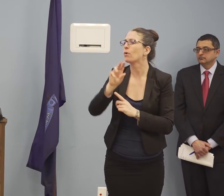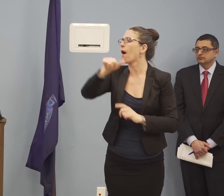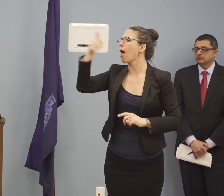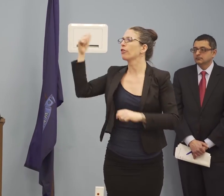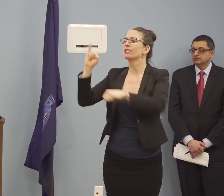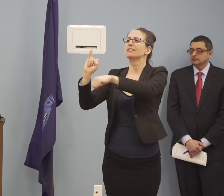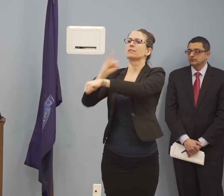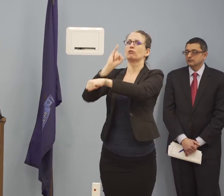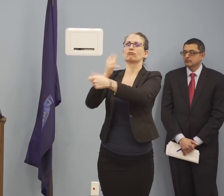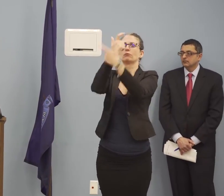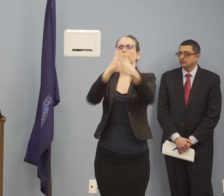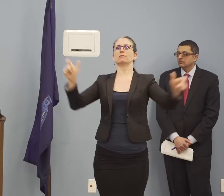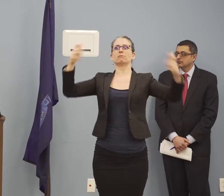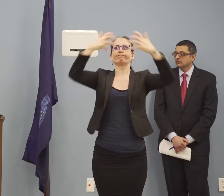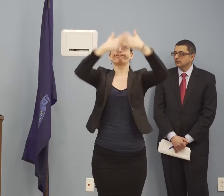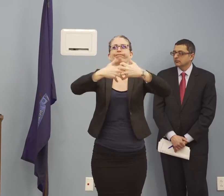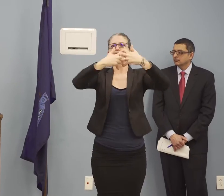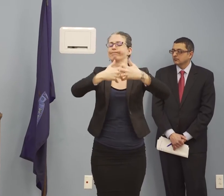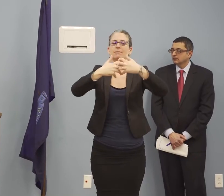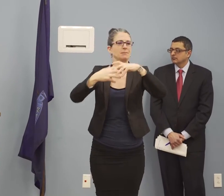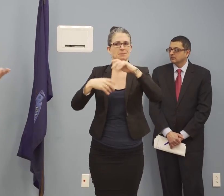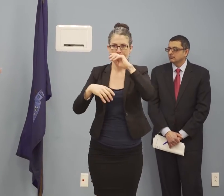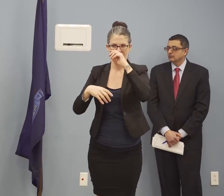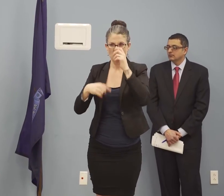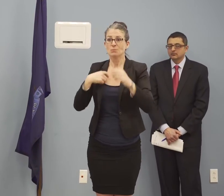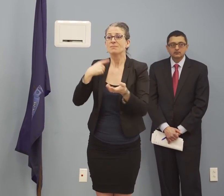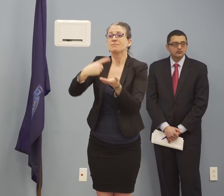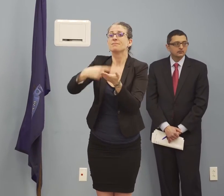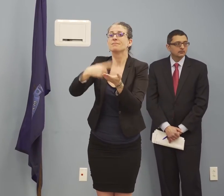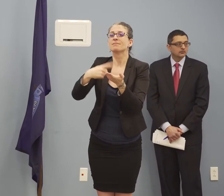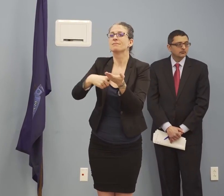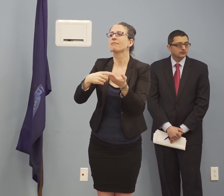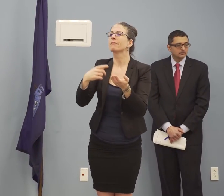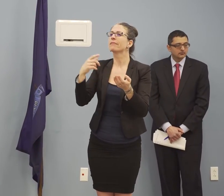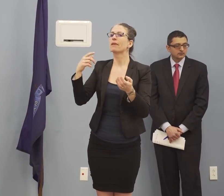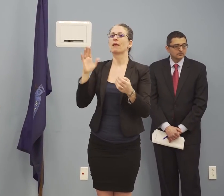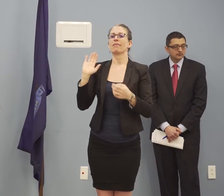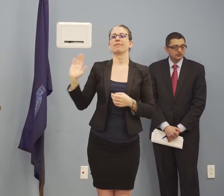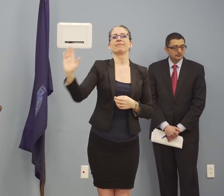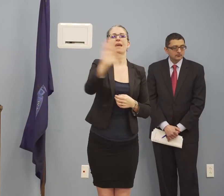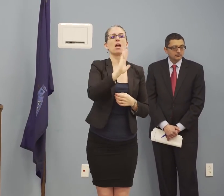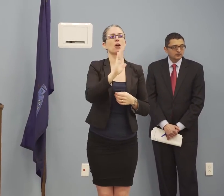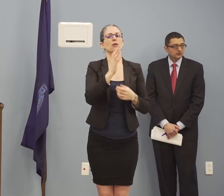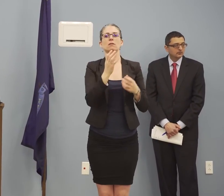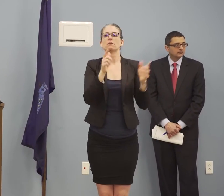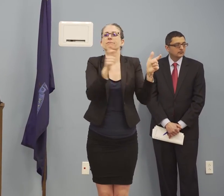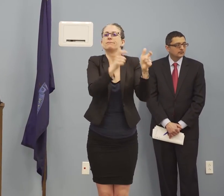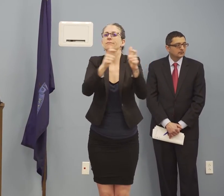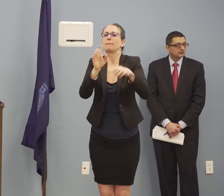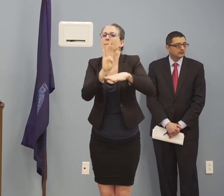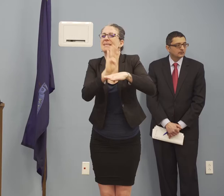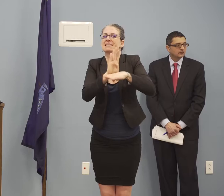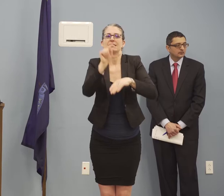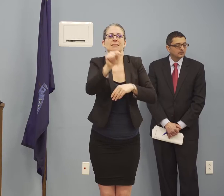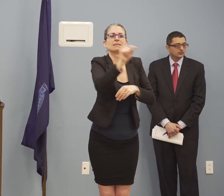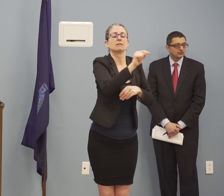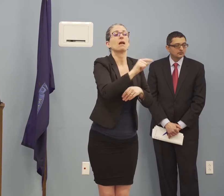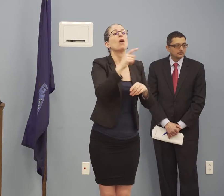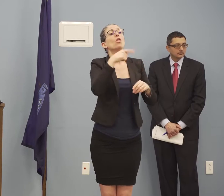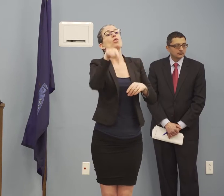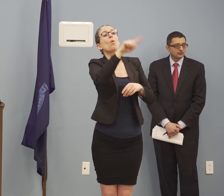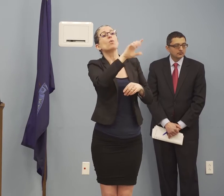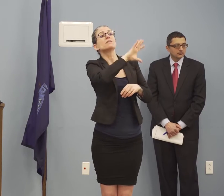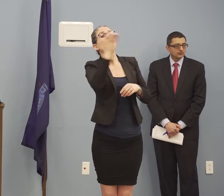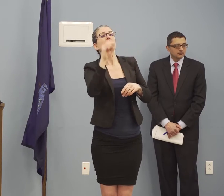businesses like gyms and bowling alleys and movie theaters and whatnot. Each business has to, and we're